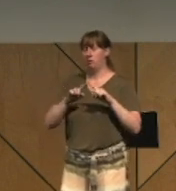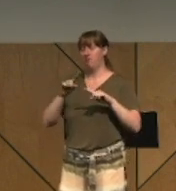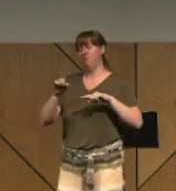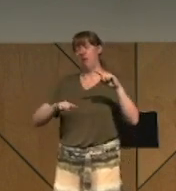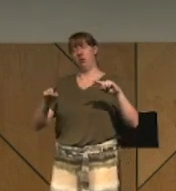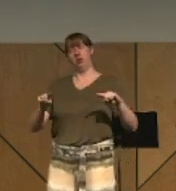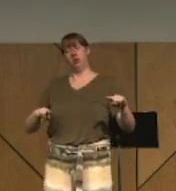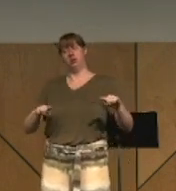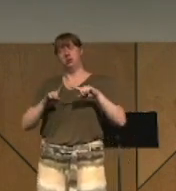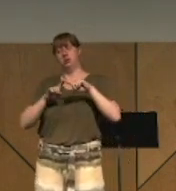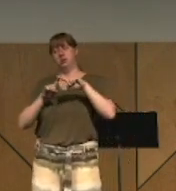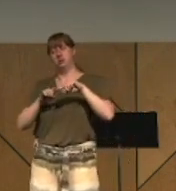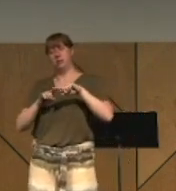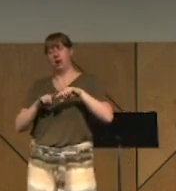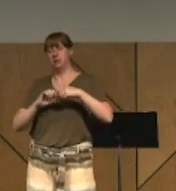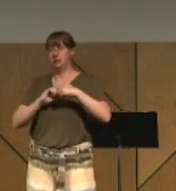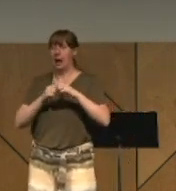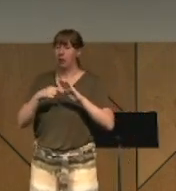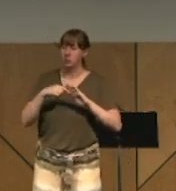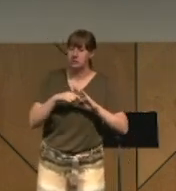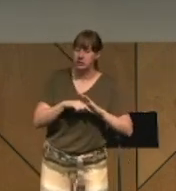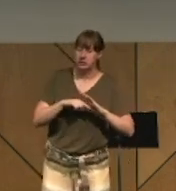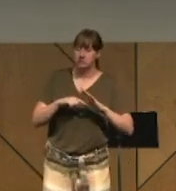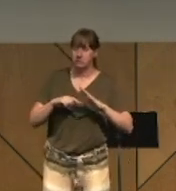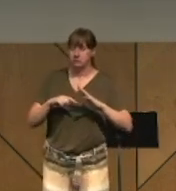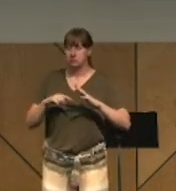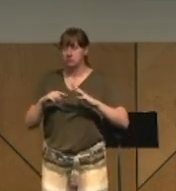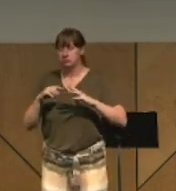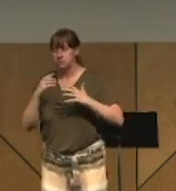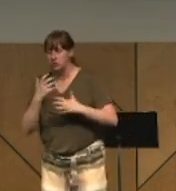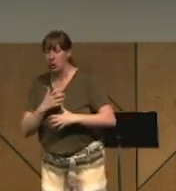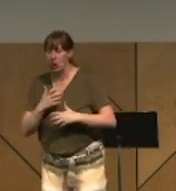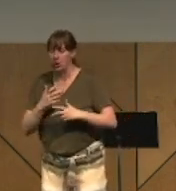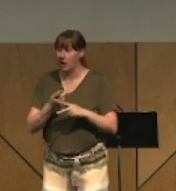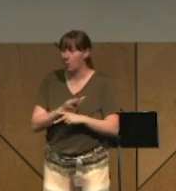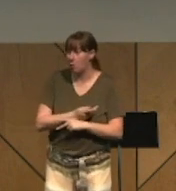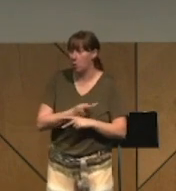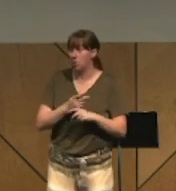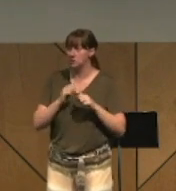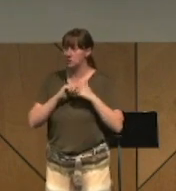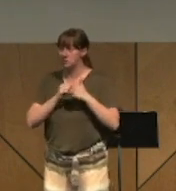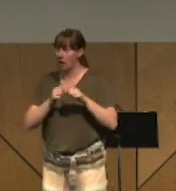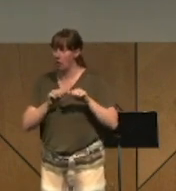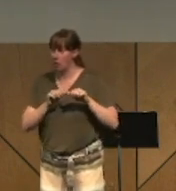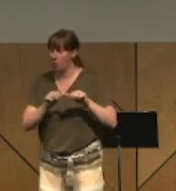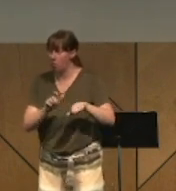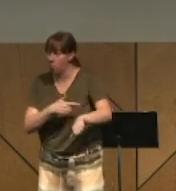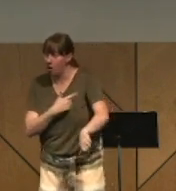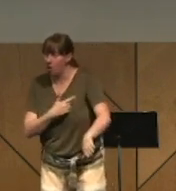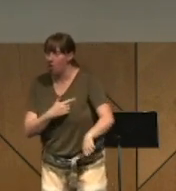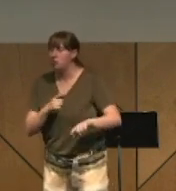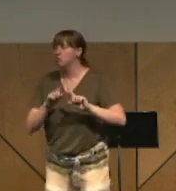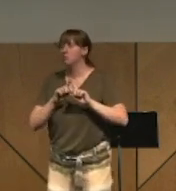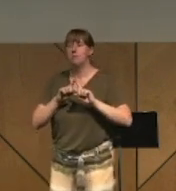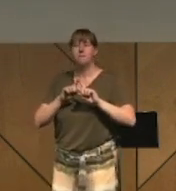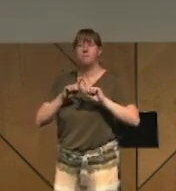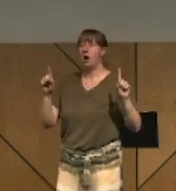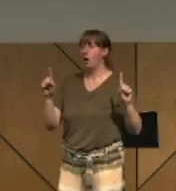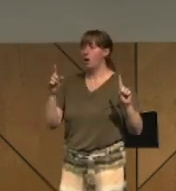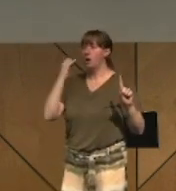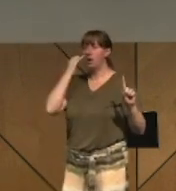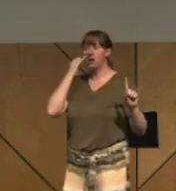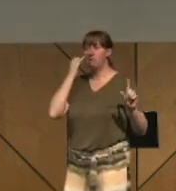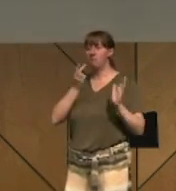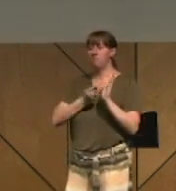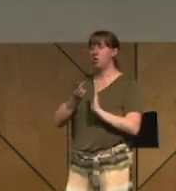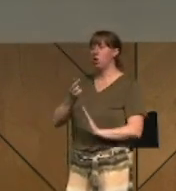how prolonged you were in it. But the path is always marked by honest confession to God, honest confession to a